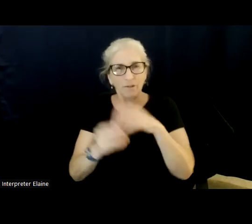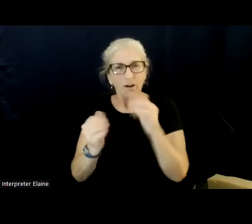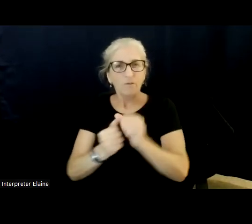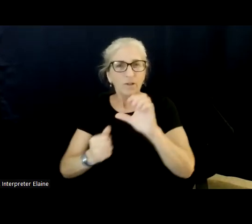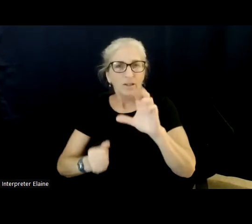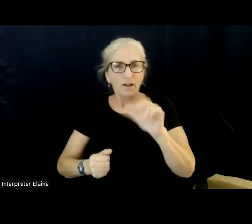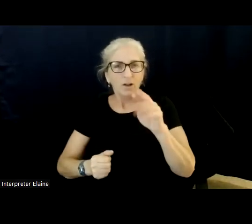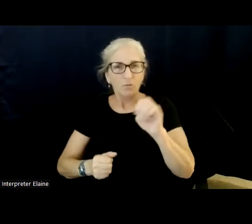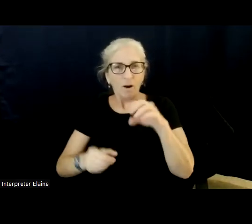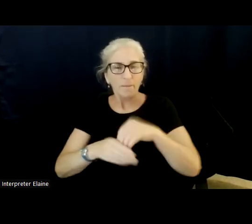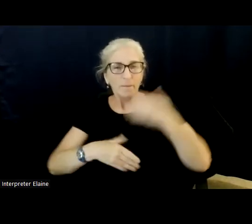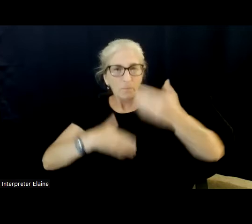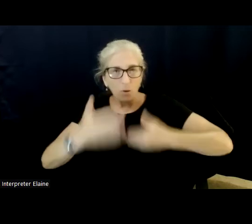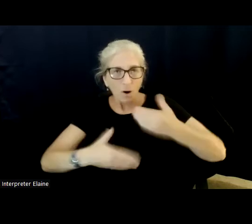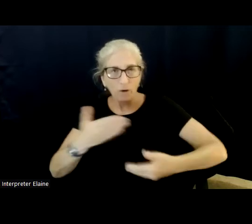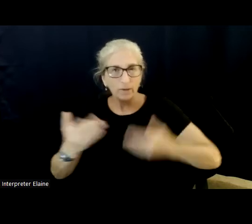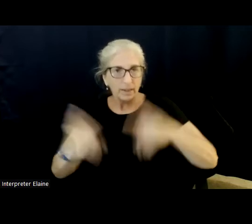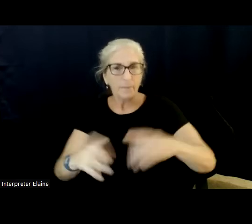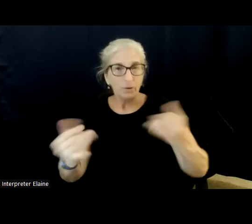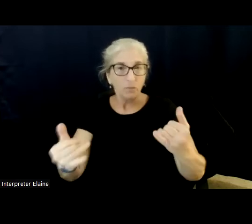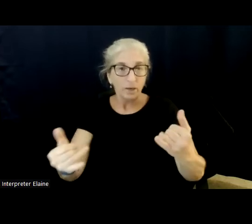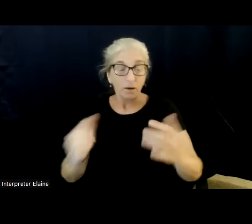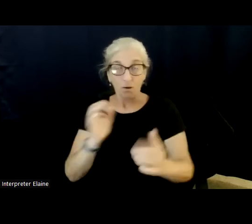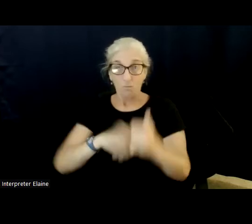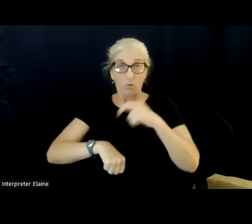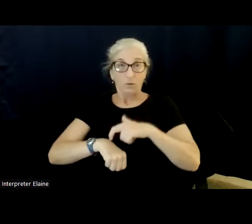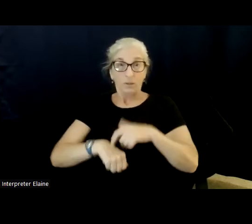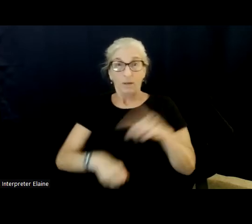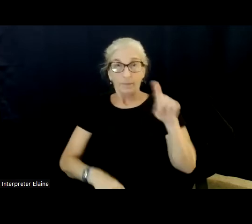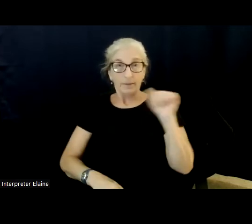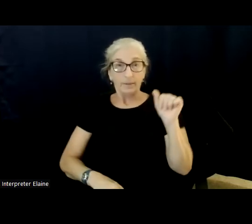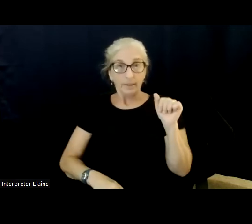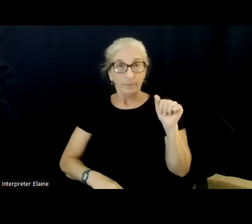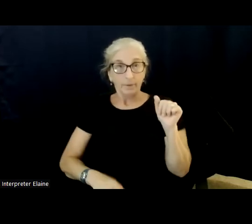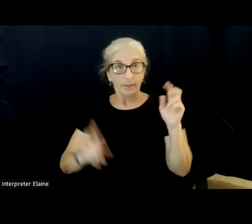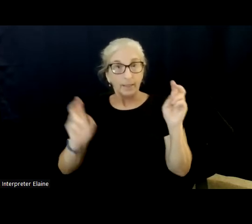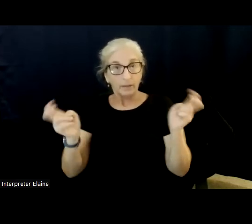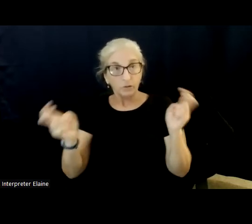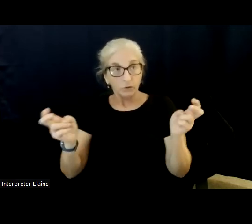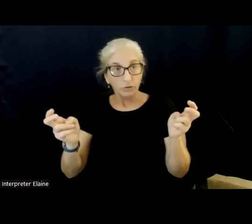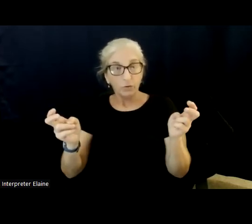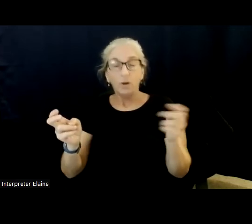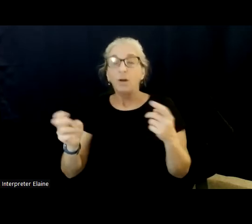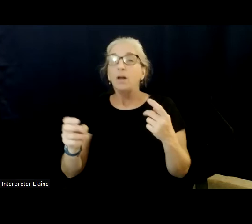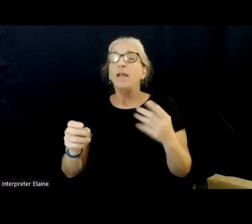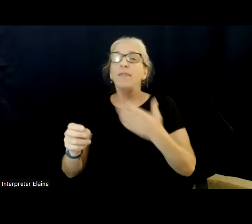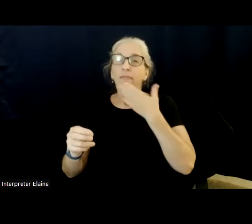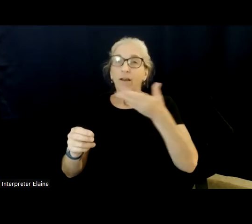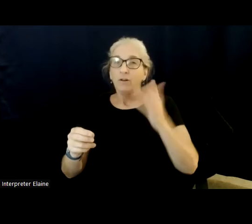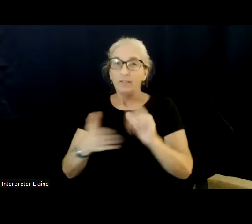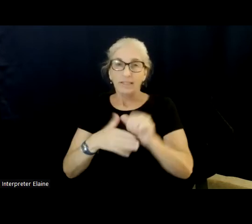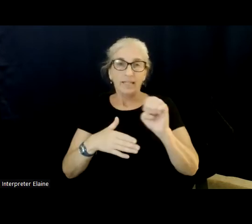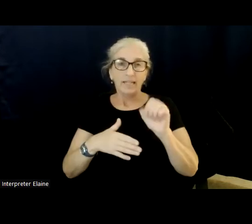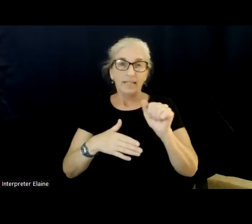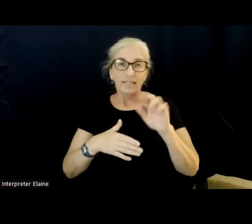just disability issues. And, um, one of the things now that earmarks are back, thank goodness. One of my earmarks that was successfully done was to